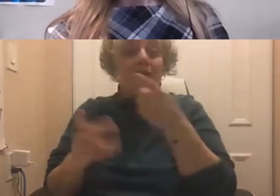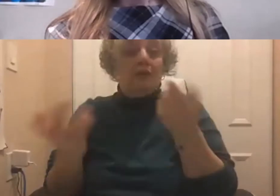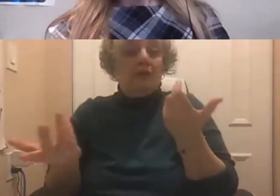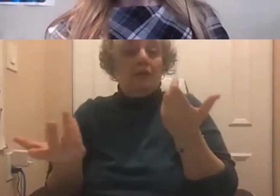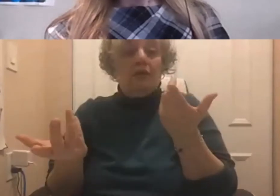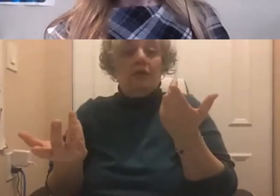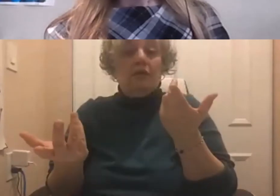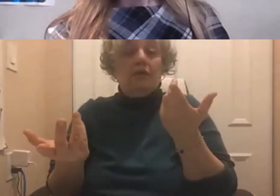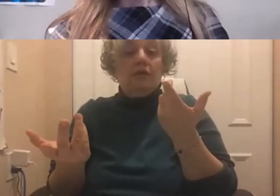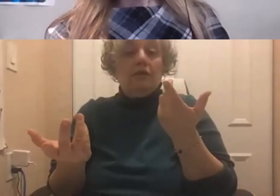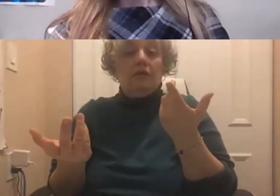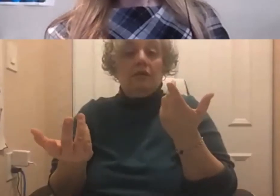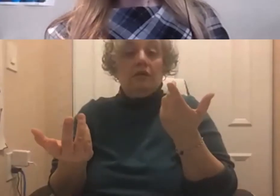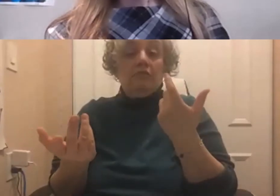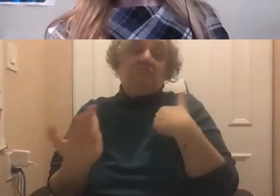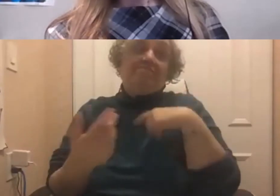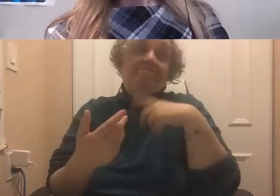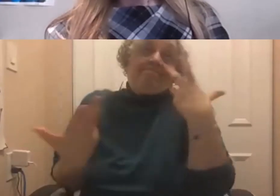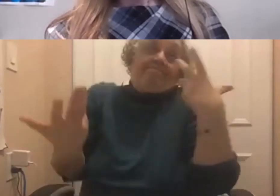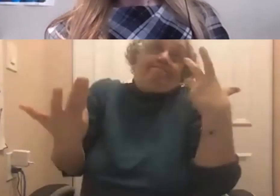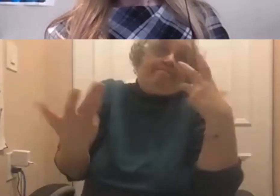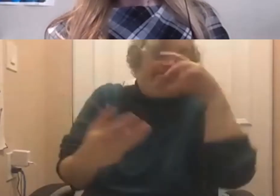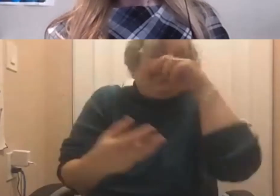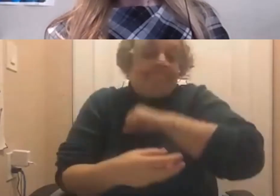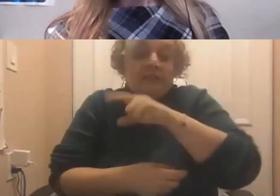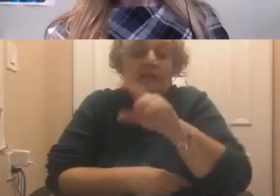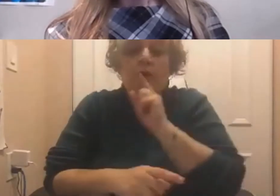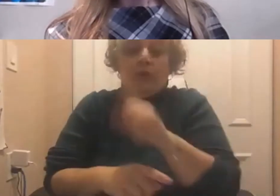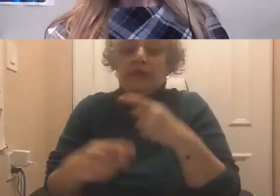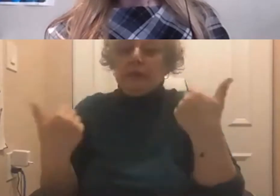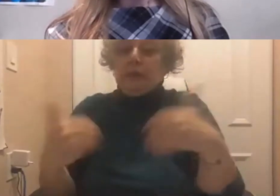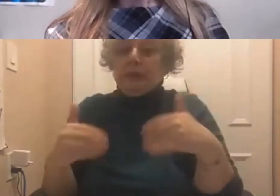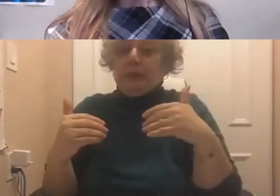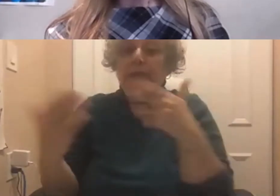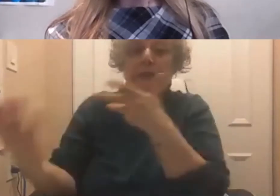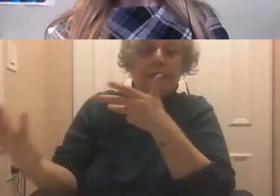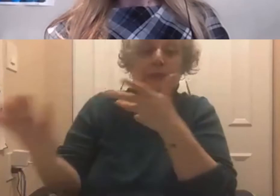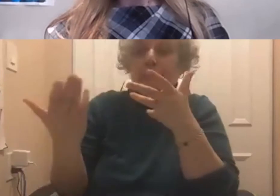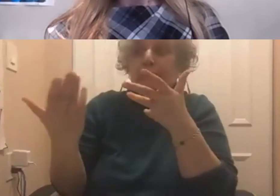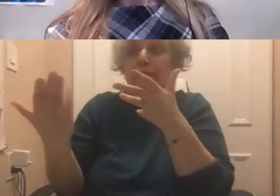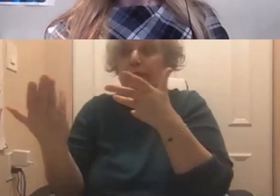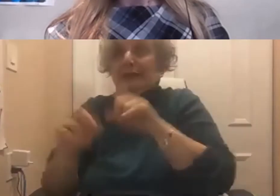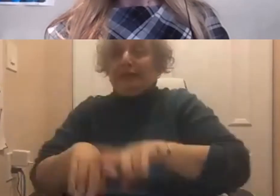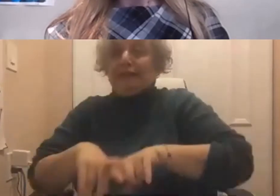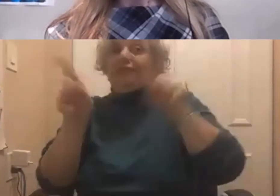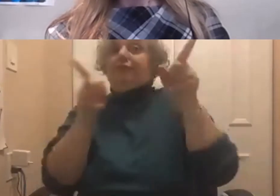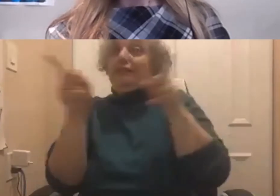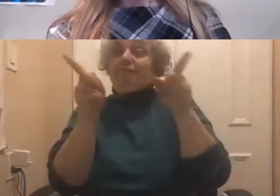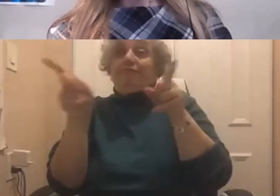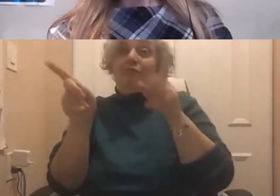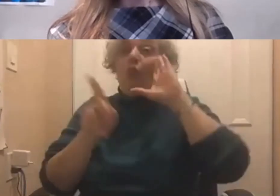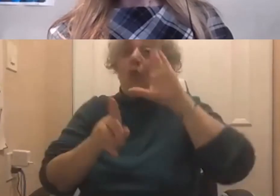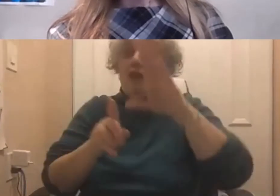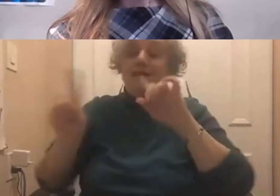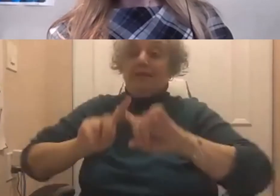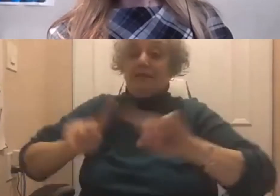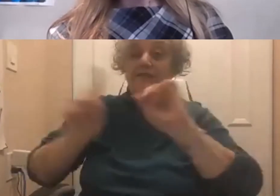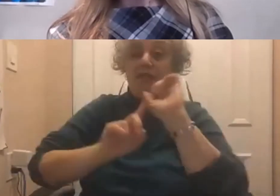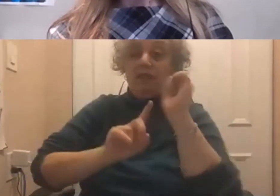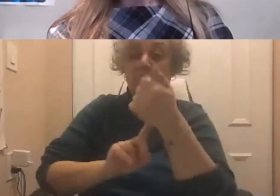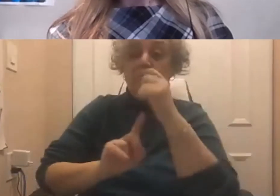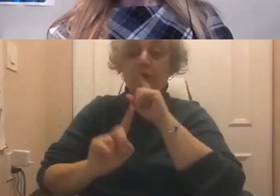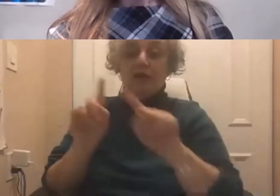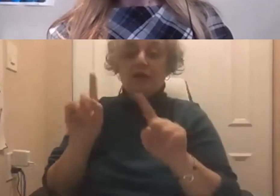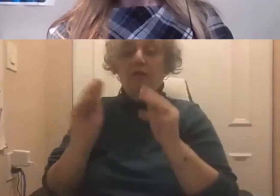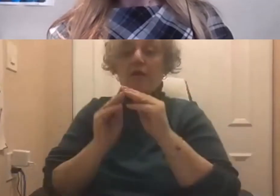best guess is it's a hybrid. It's very different than it was and much more